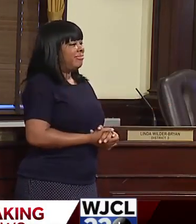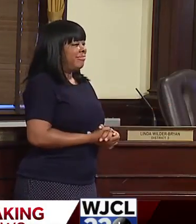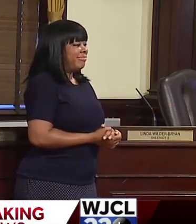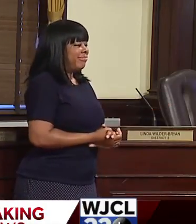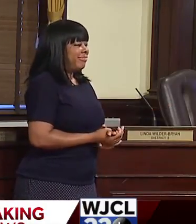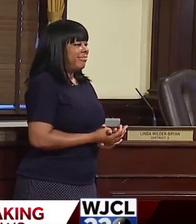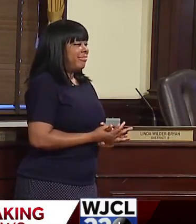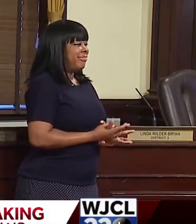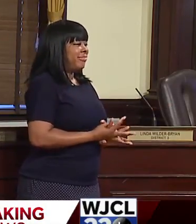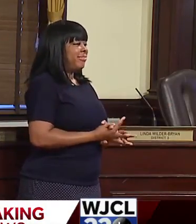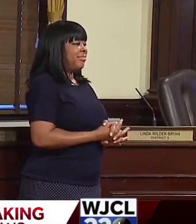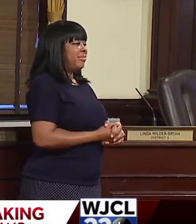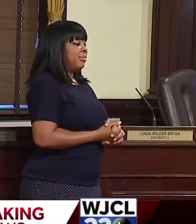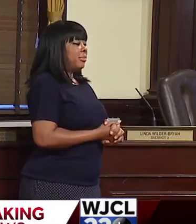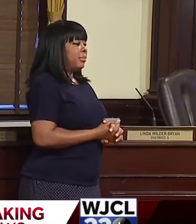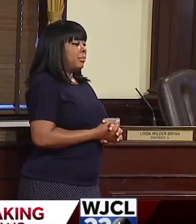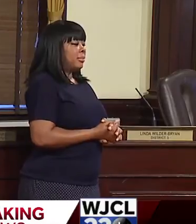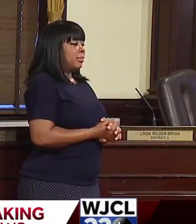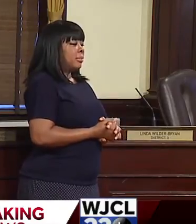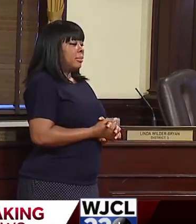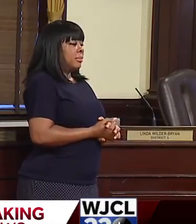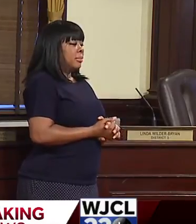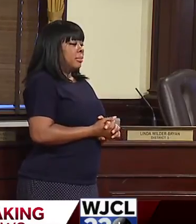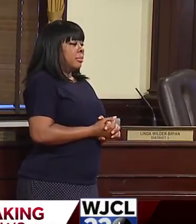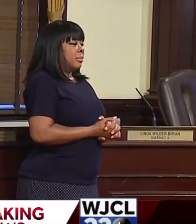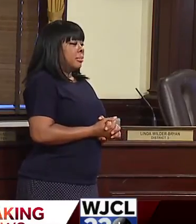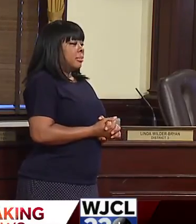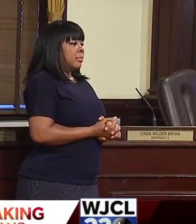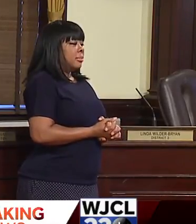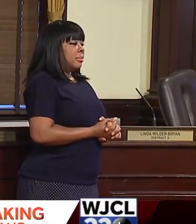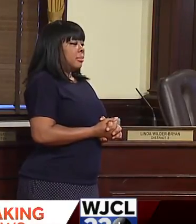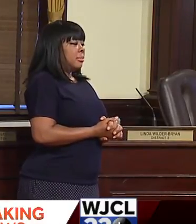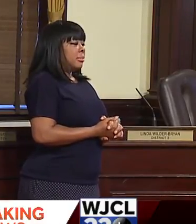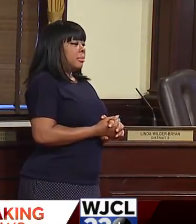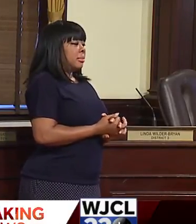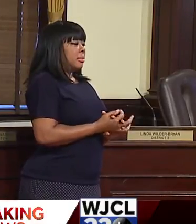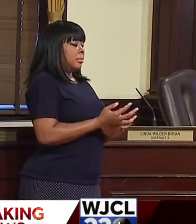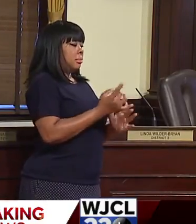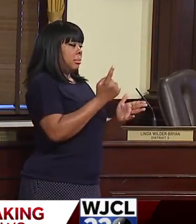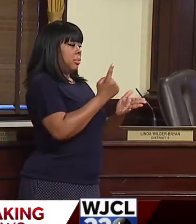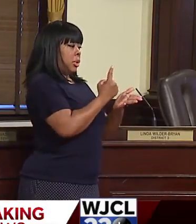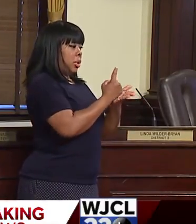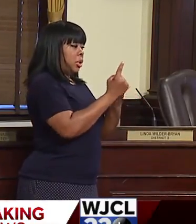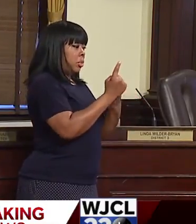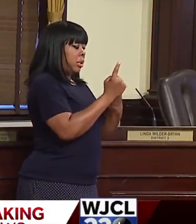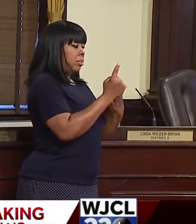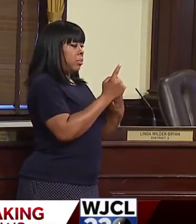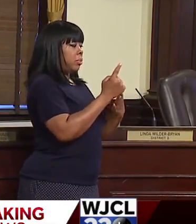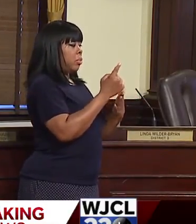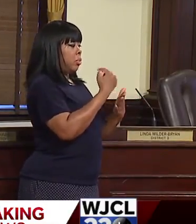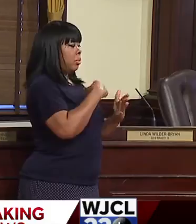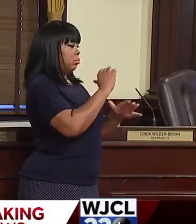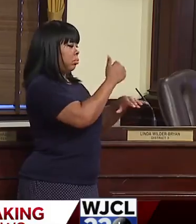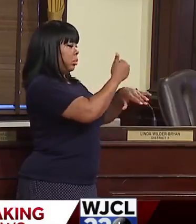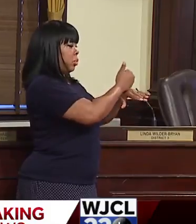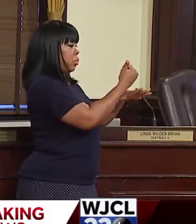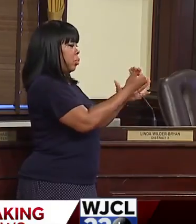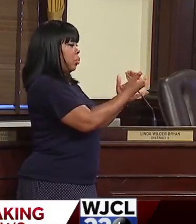This week, Savannah was home to another kind of COVID-19 testing.